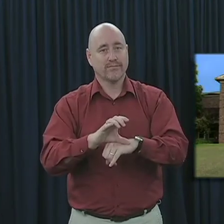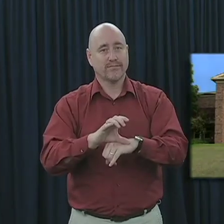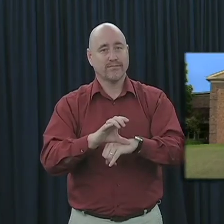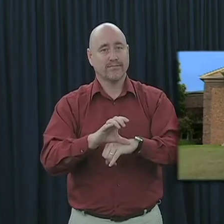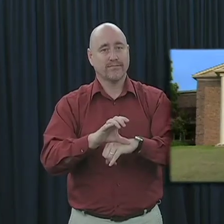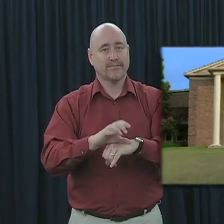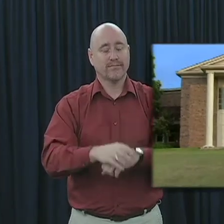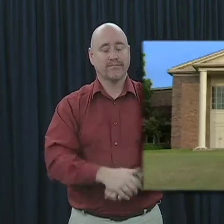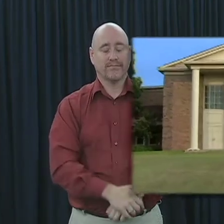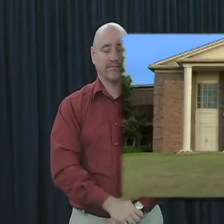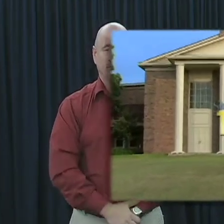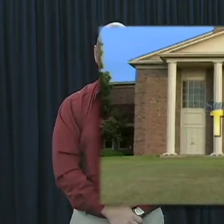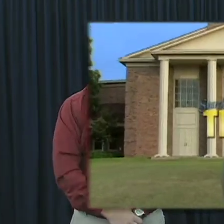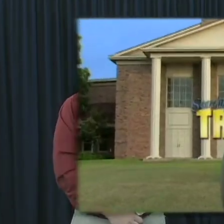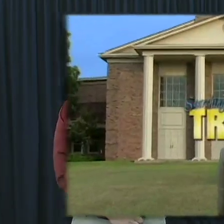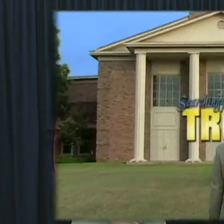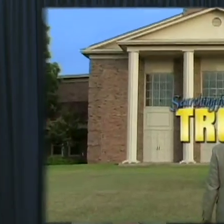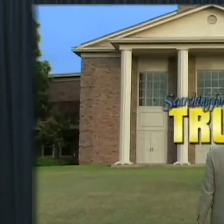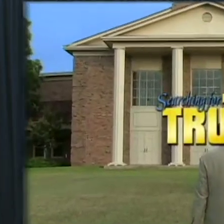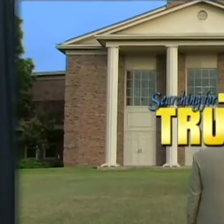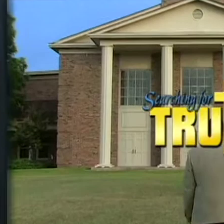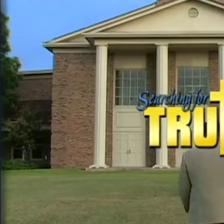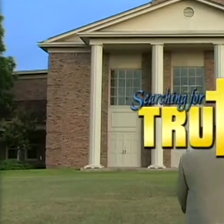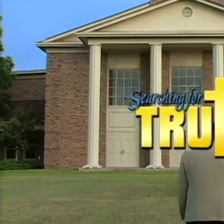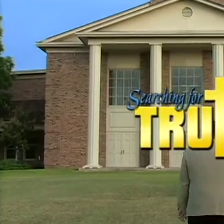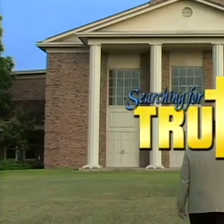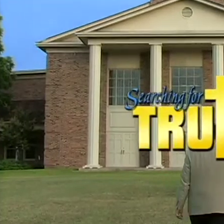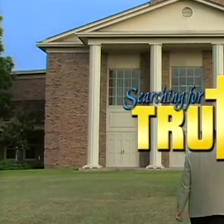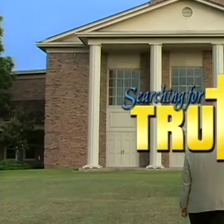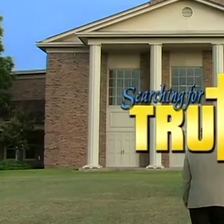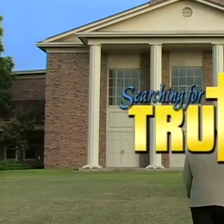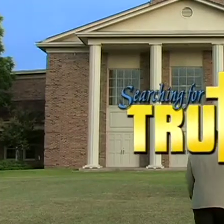And the truth shall set you free.